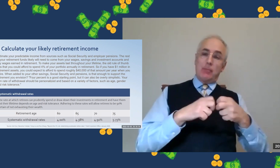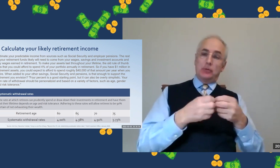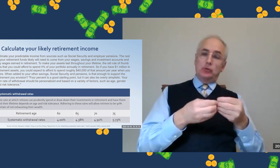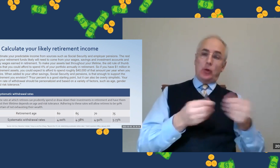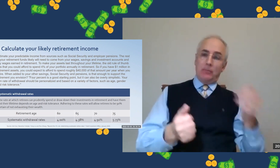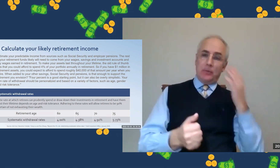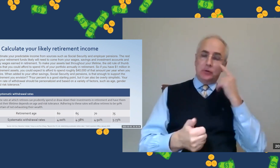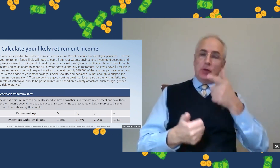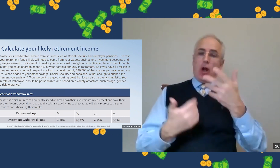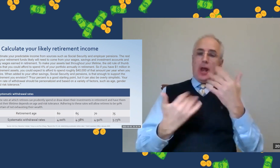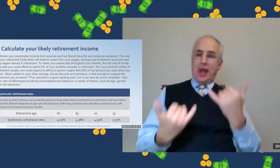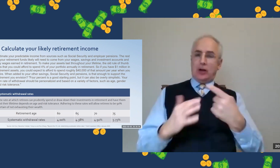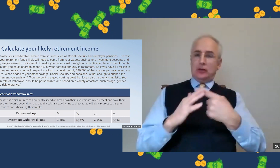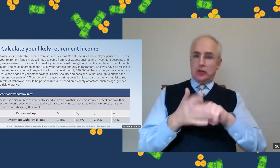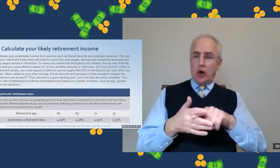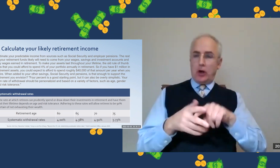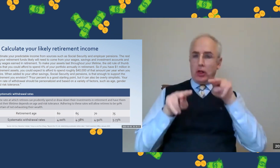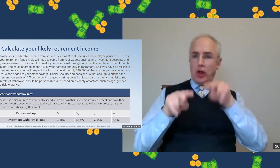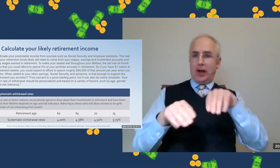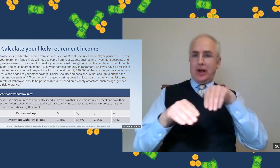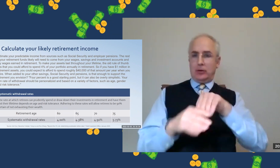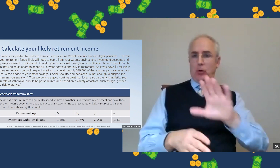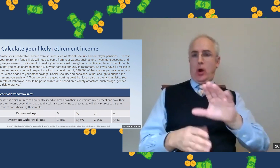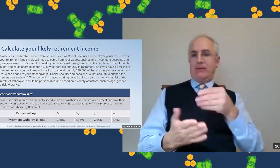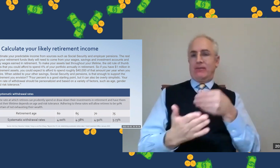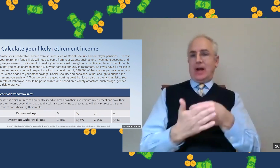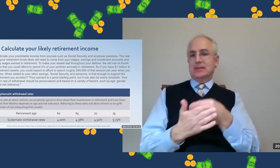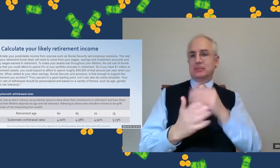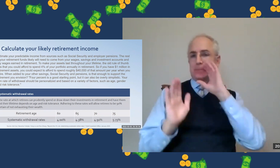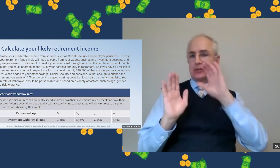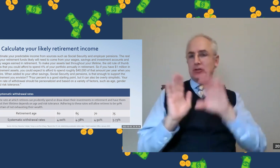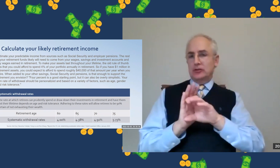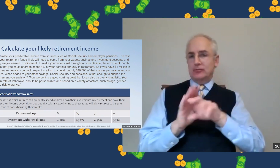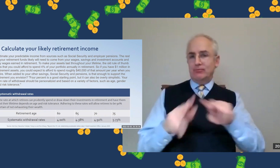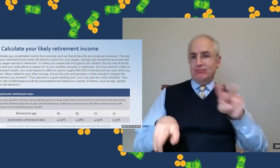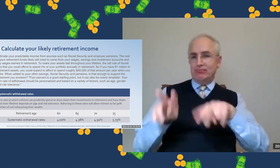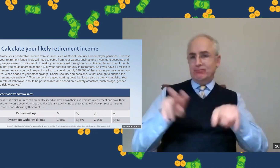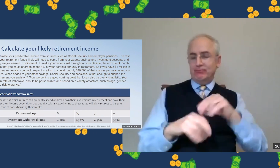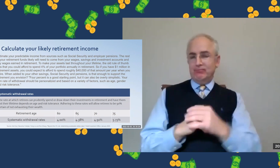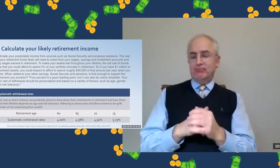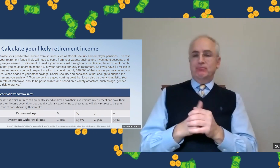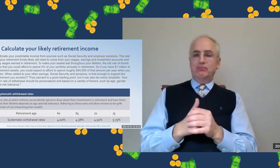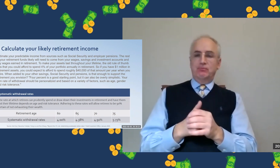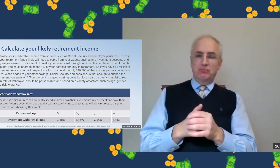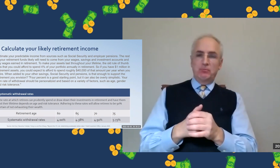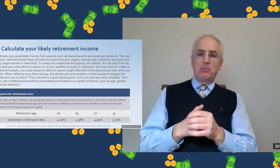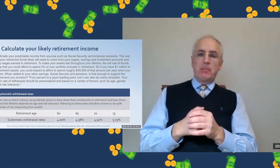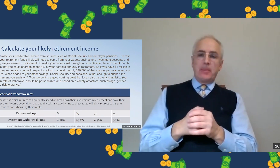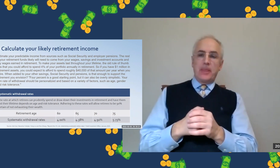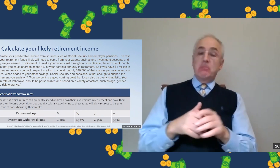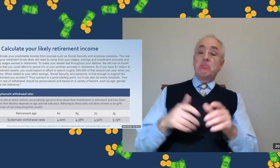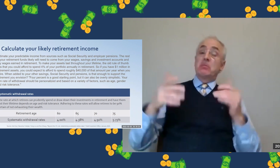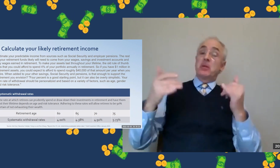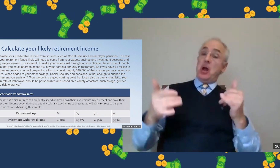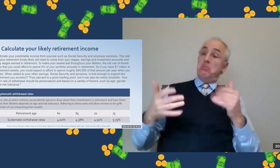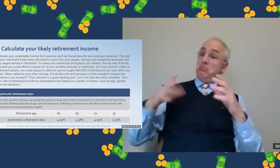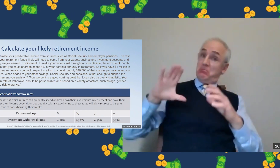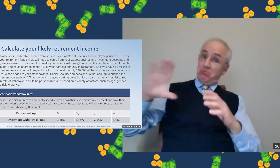start with the good news. Half of the problem is solved because you are now looking at your financial picture, right? You